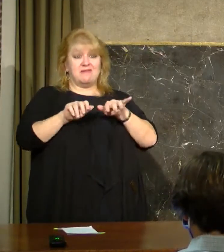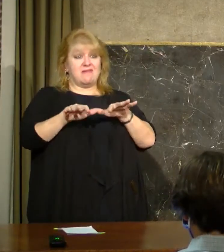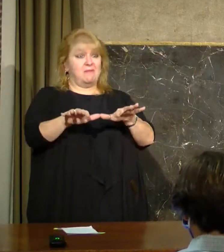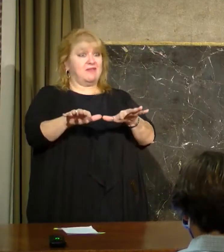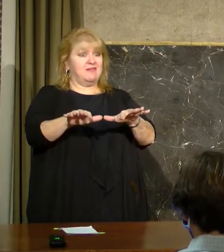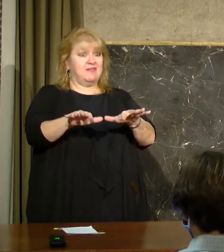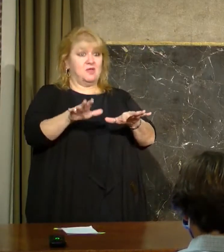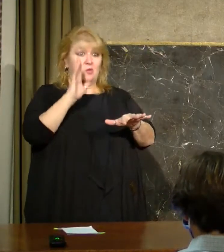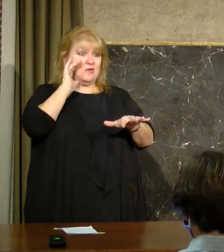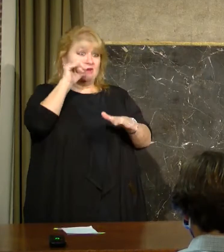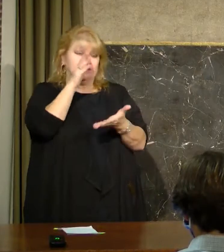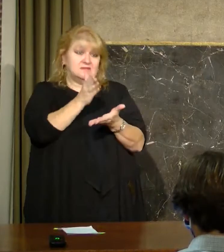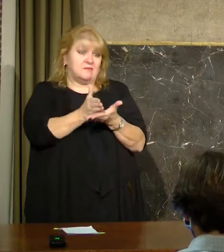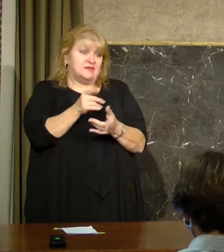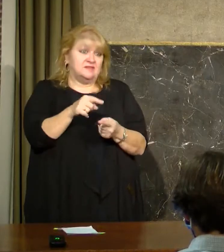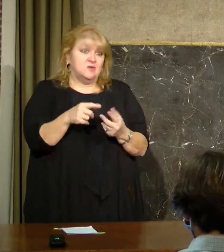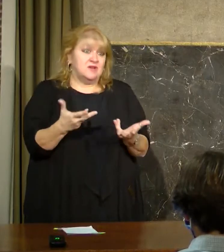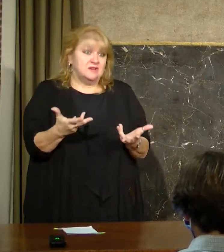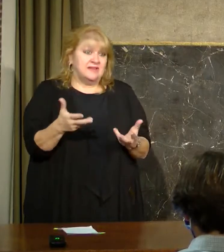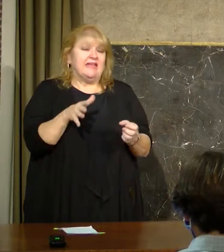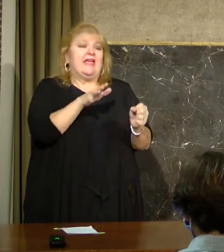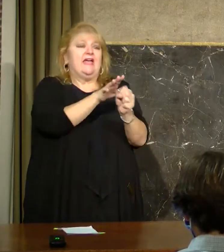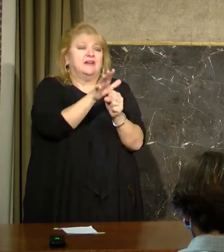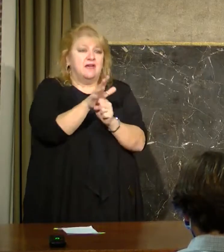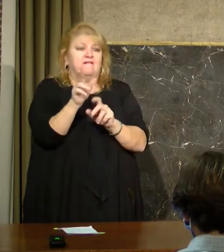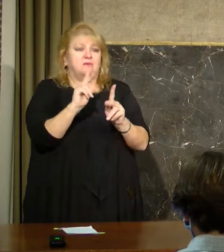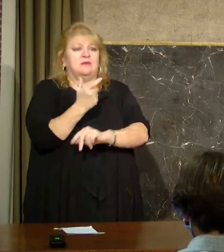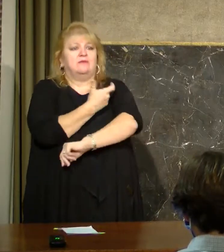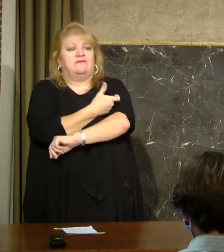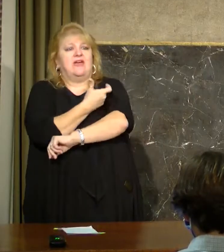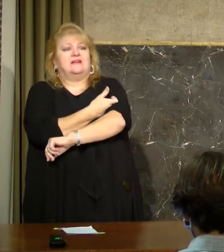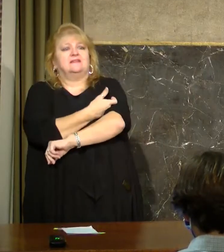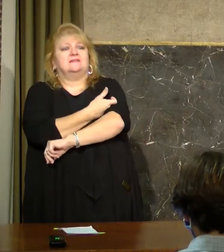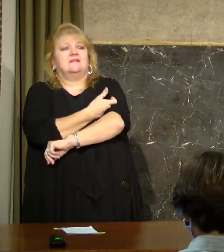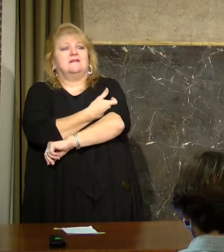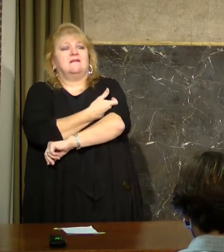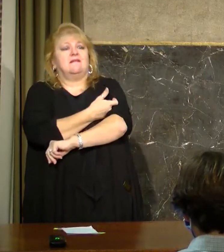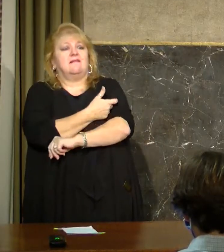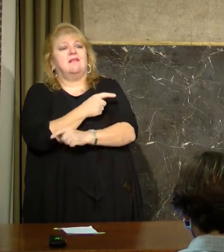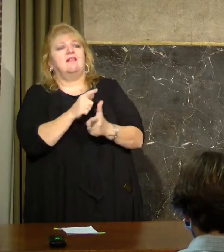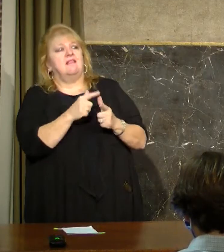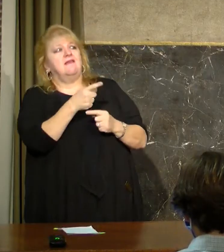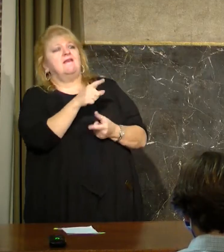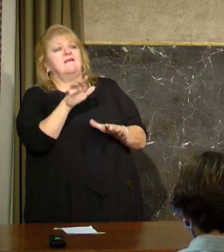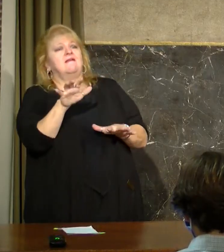anywhere in the world until enough of our population is vaccinated.